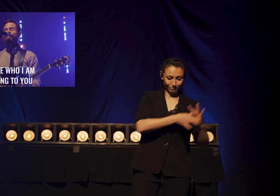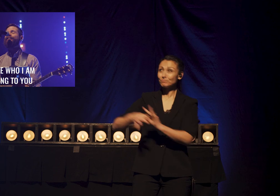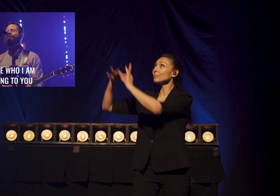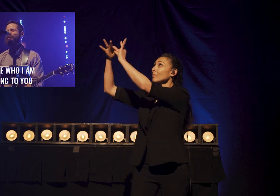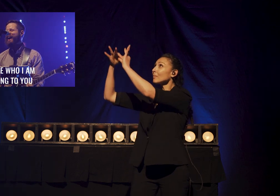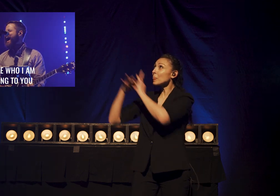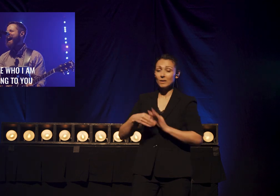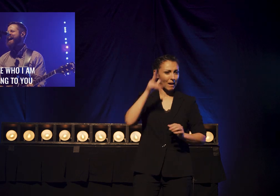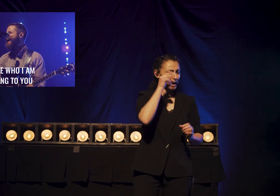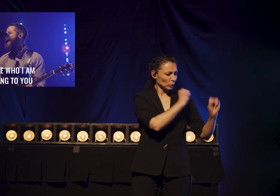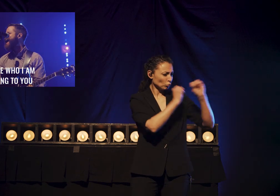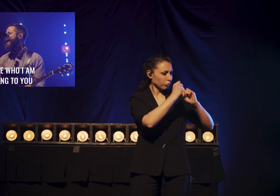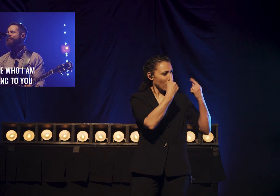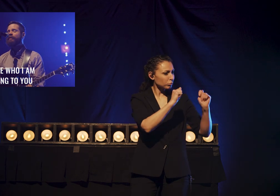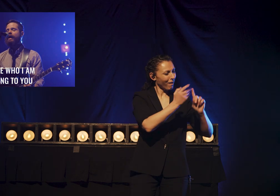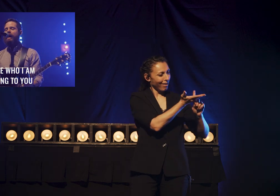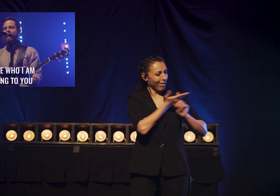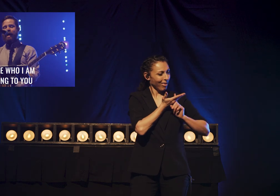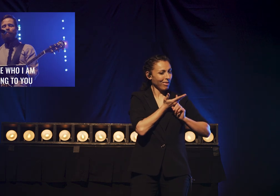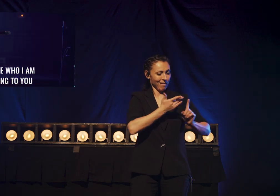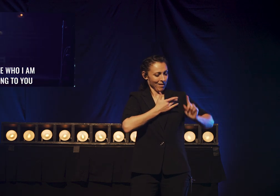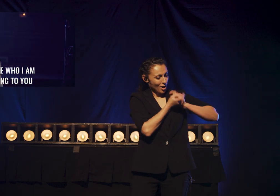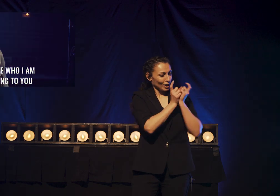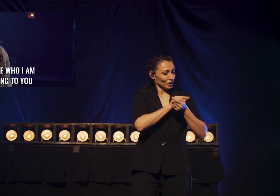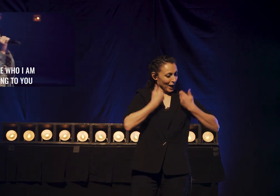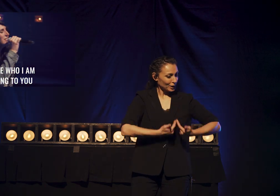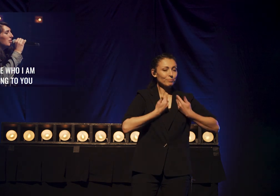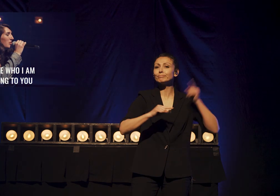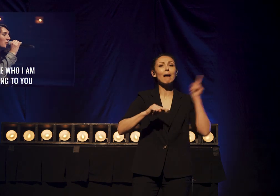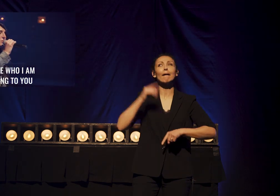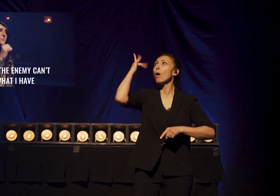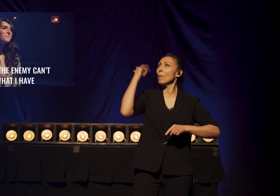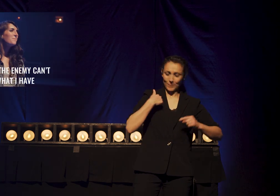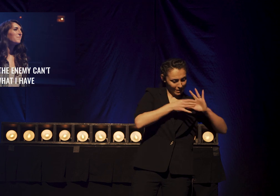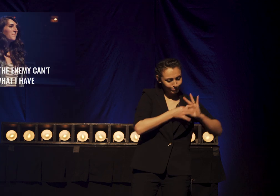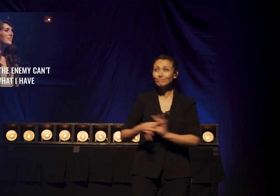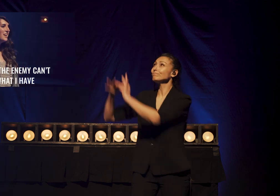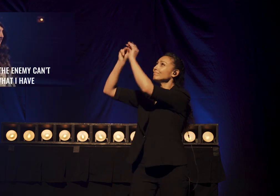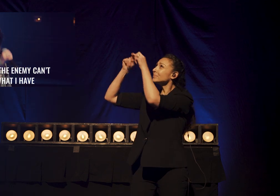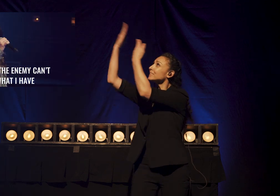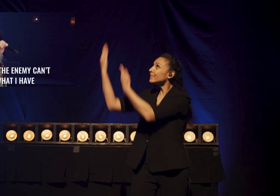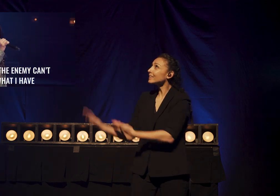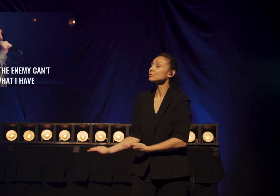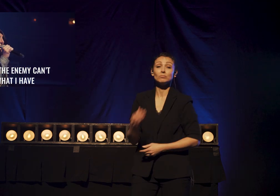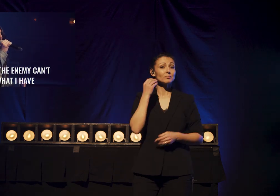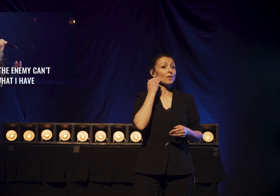change who I am. I belong to you. No, the enemy